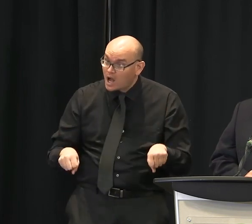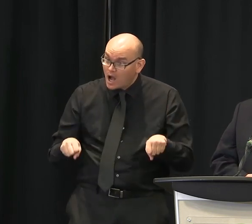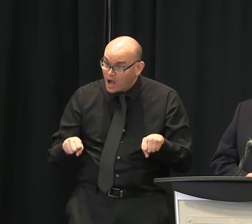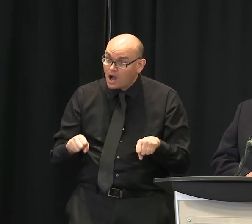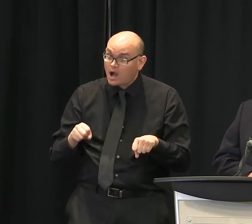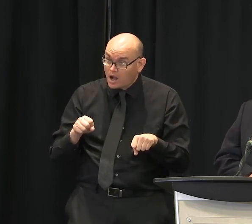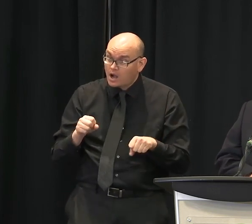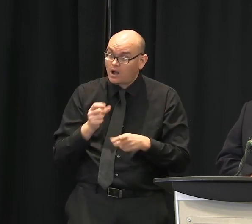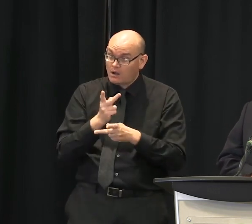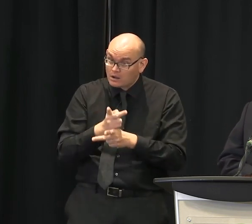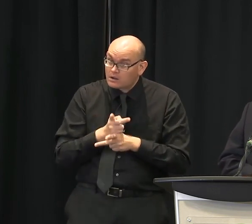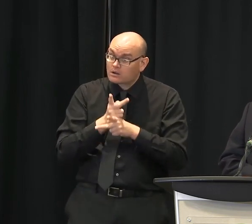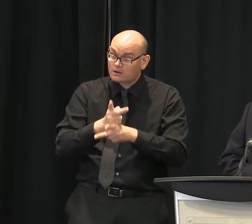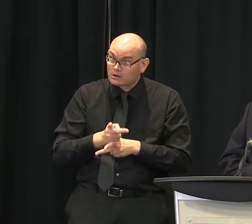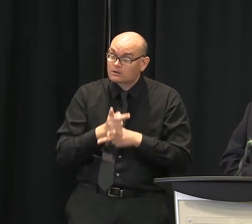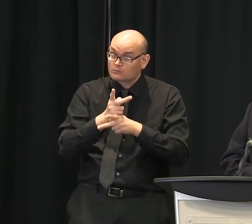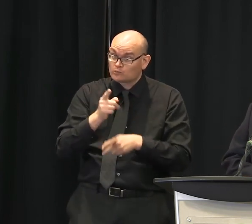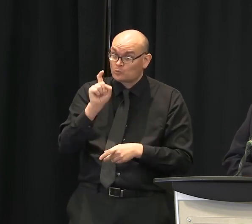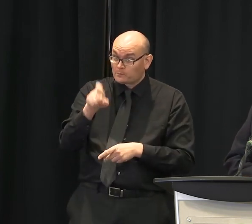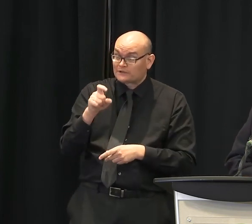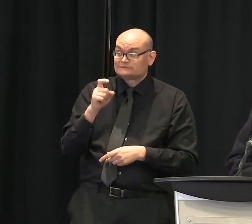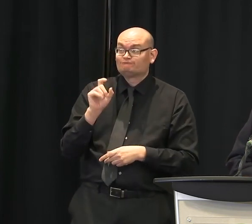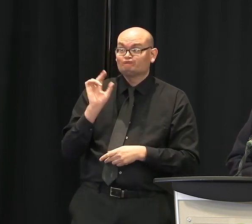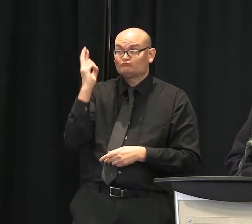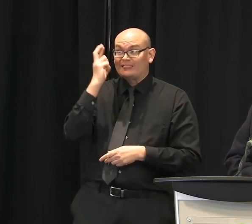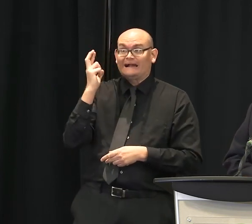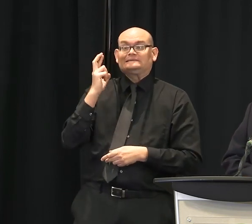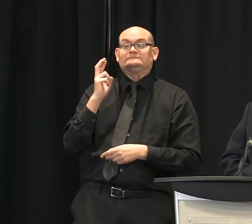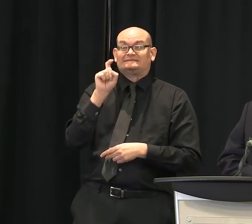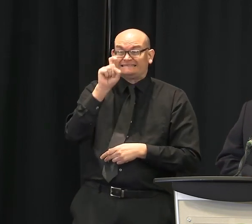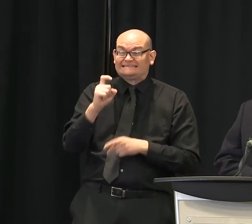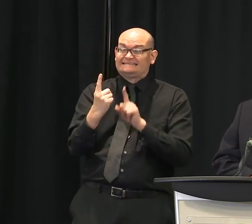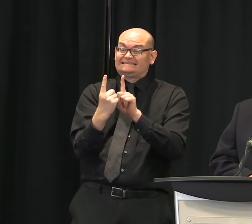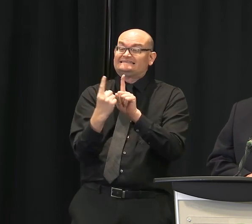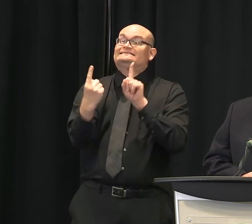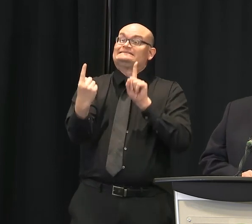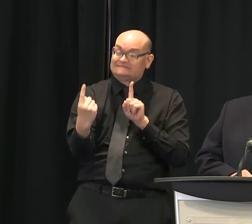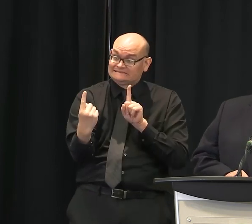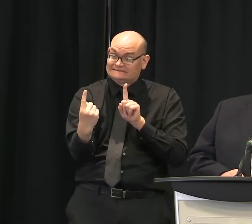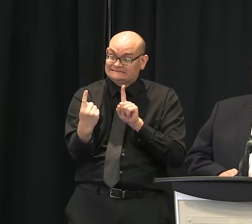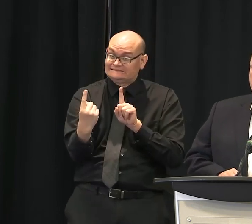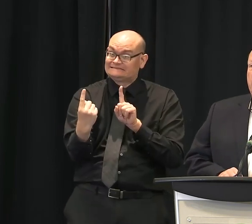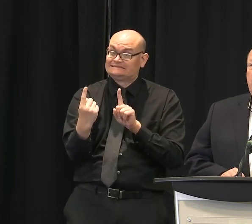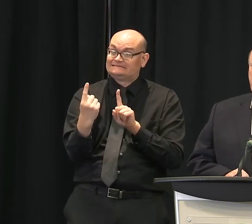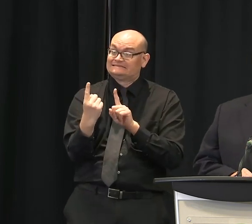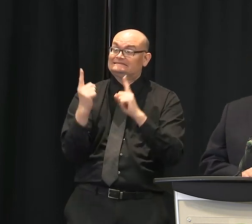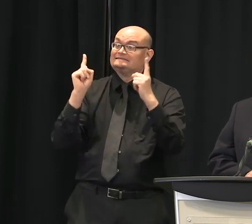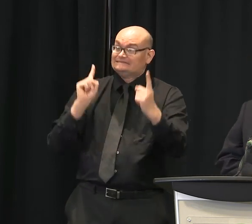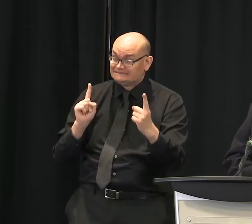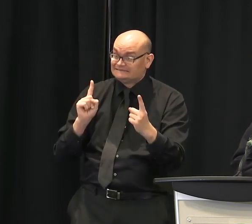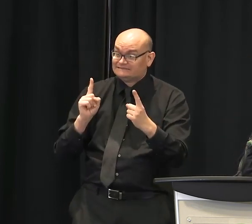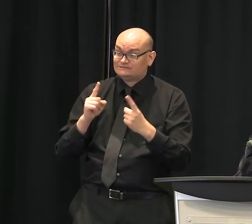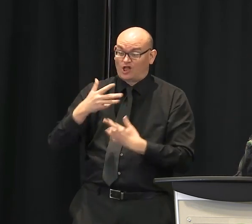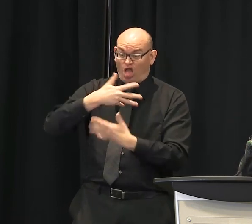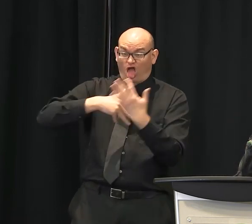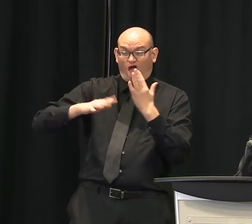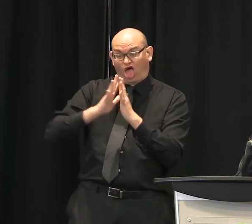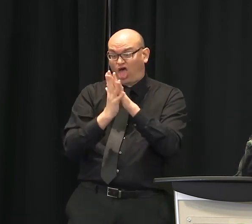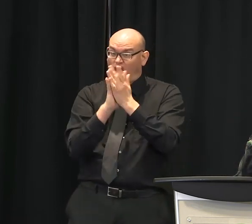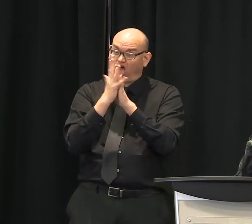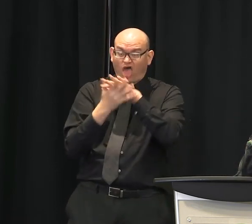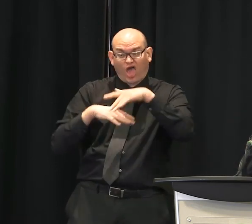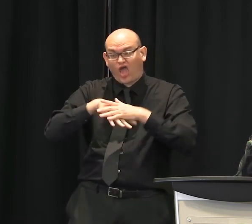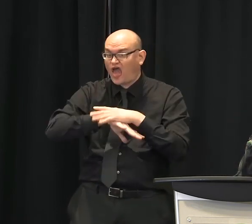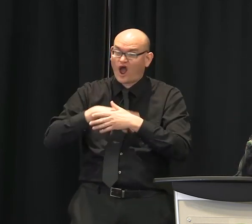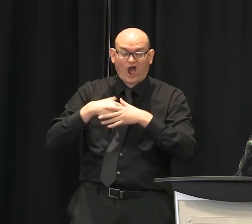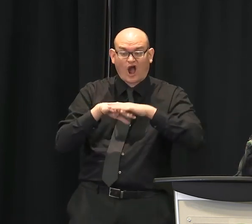The social distancing is absolutely imperative, and we've talked about that before. The other thing that I'll touch on, and